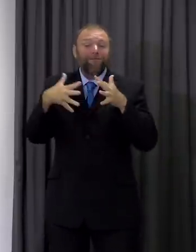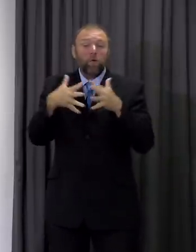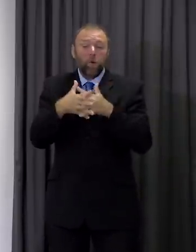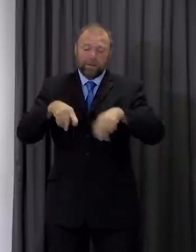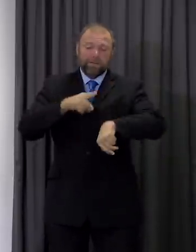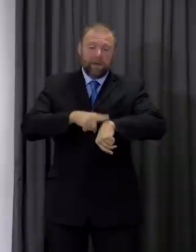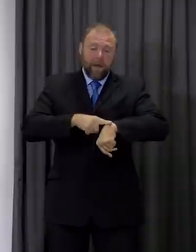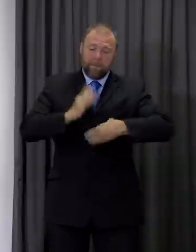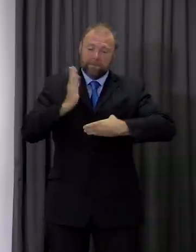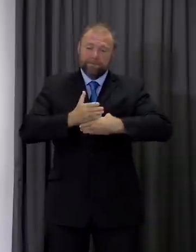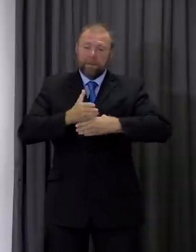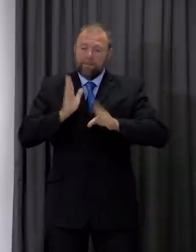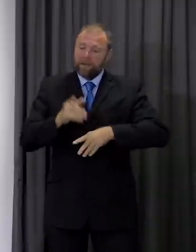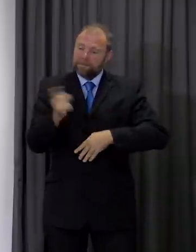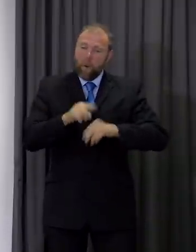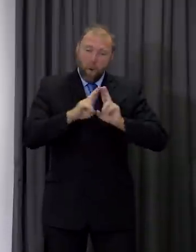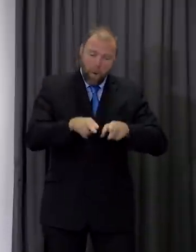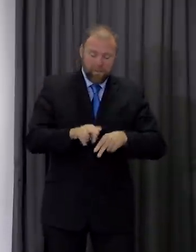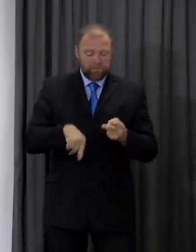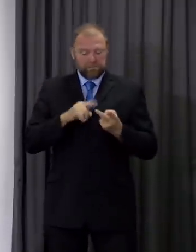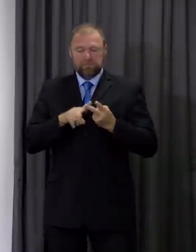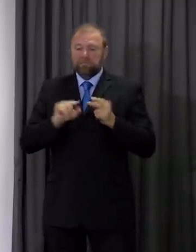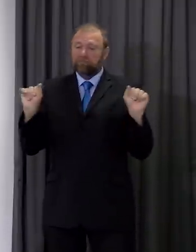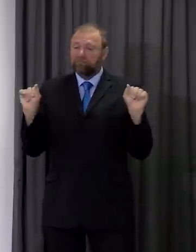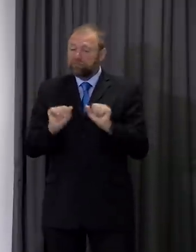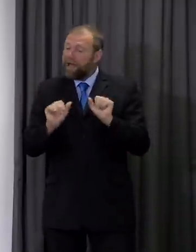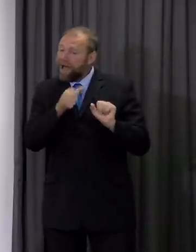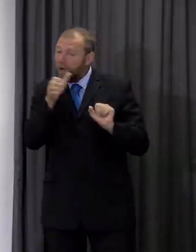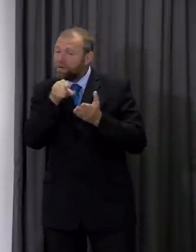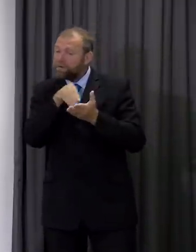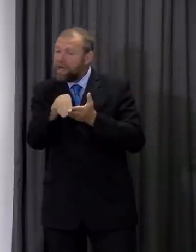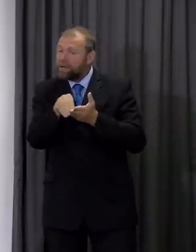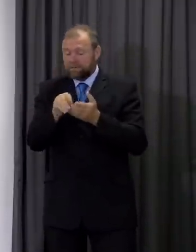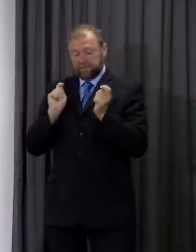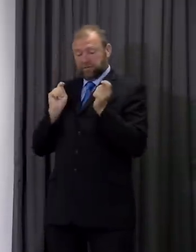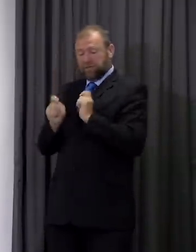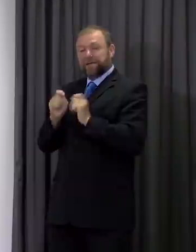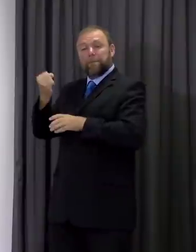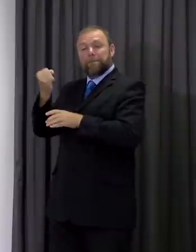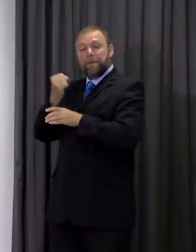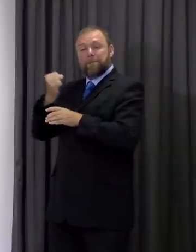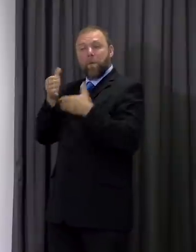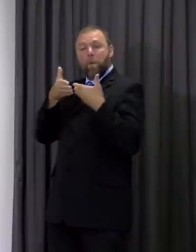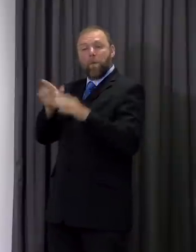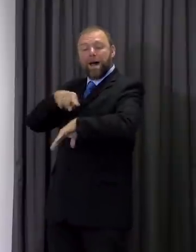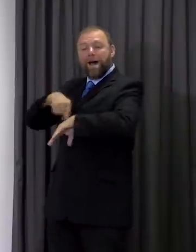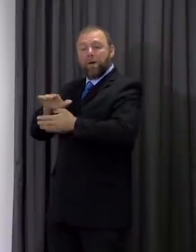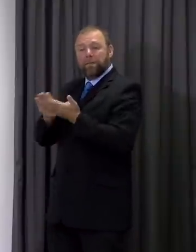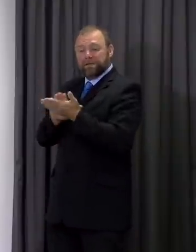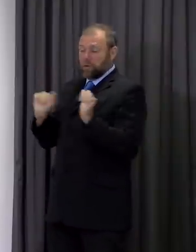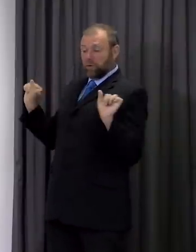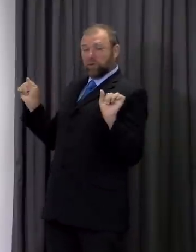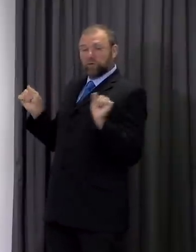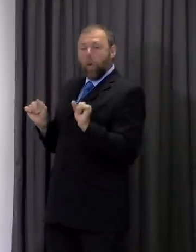alcohol sales and changing pub operations including the possibility of shorter opening hours or only